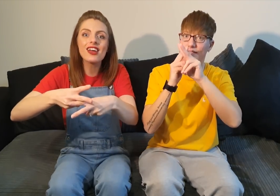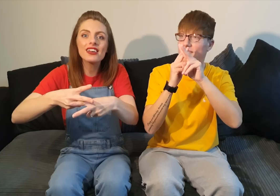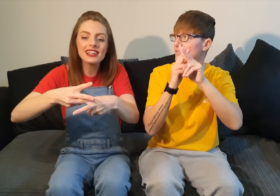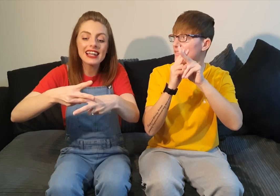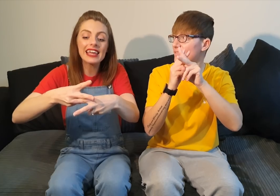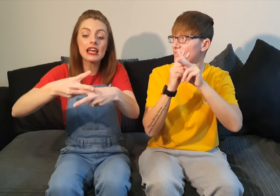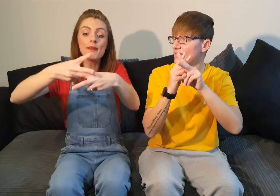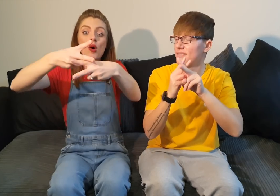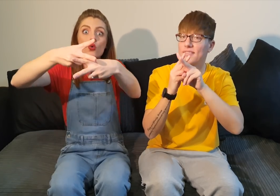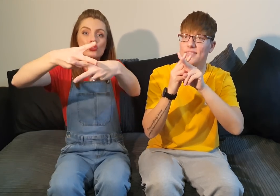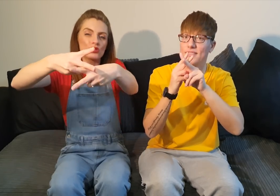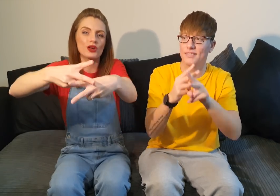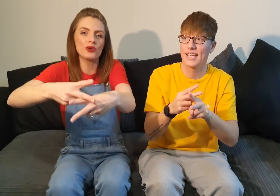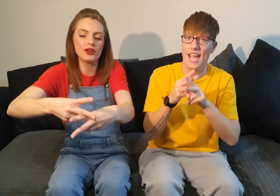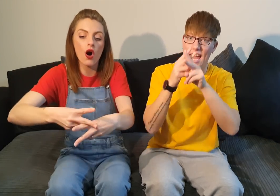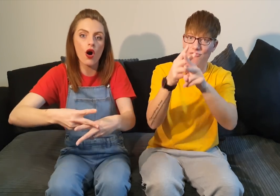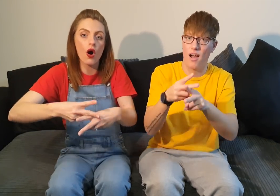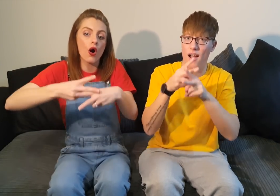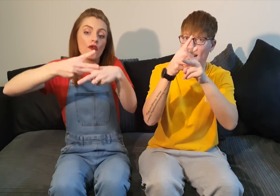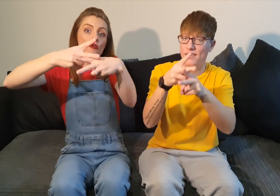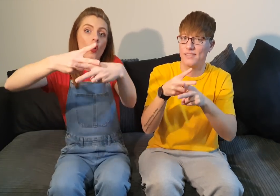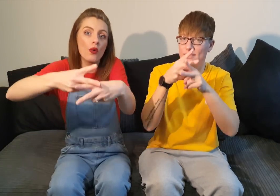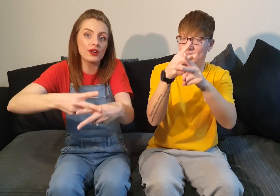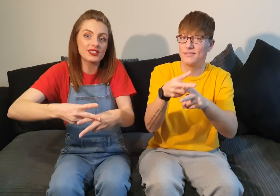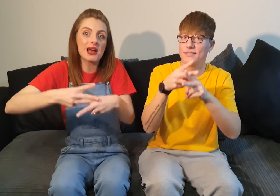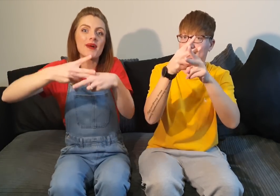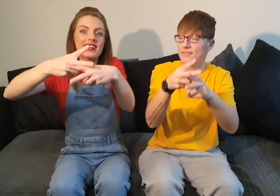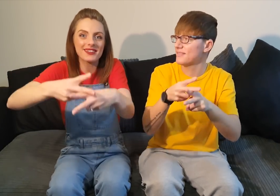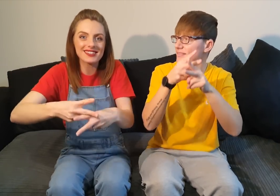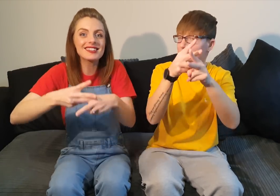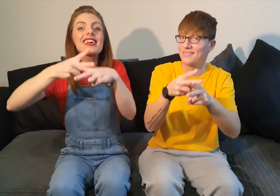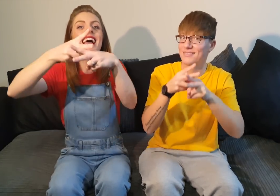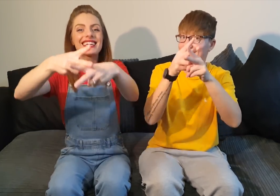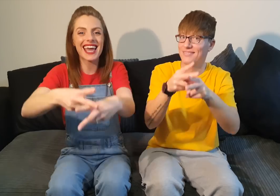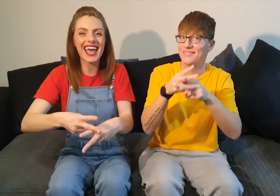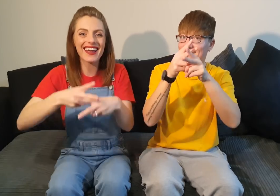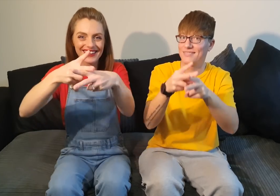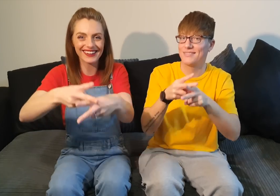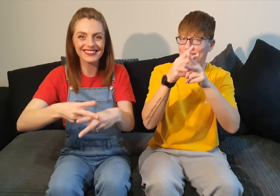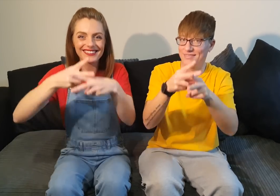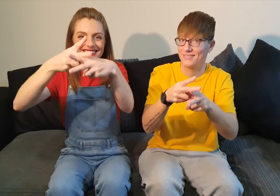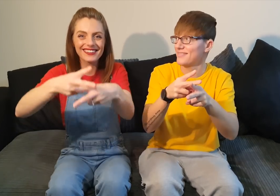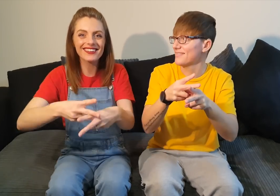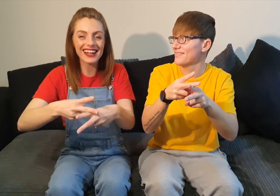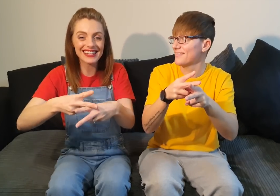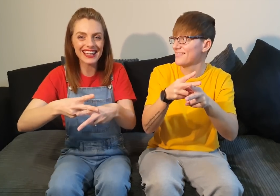circular like motion we're going forward and backwards this is carer and again